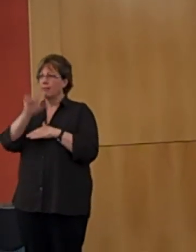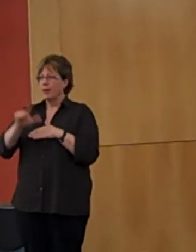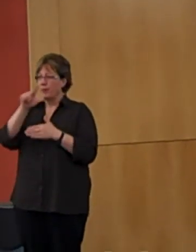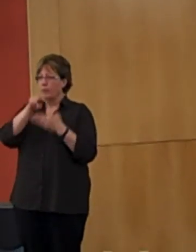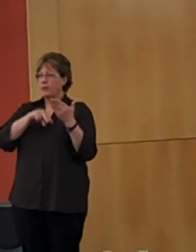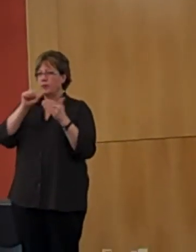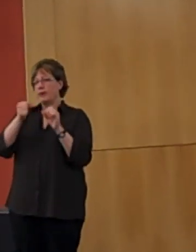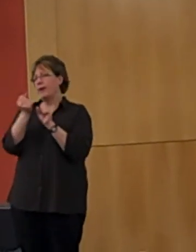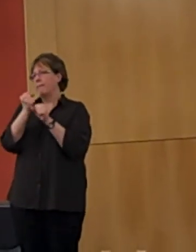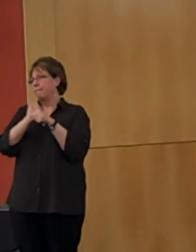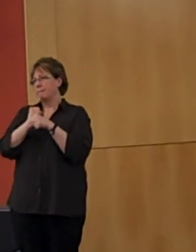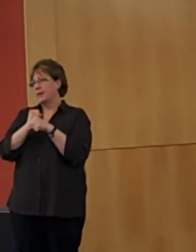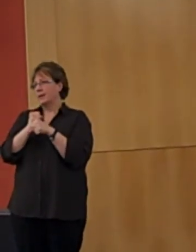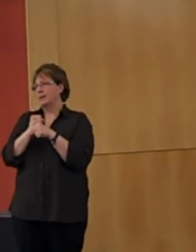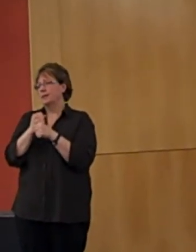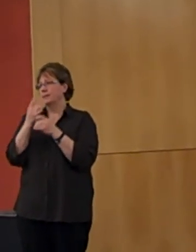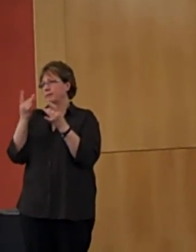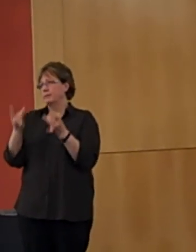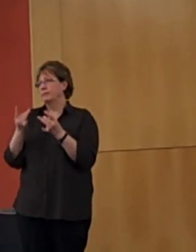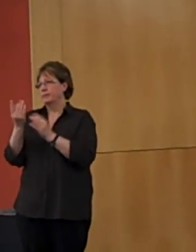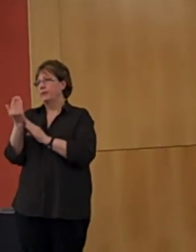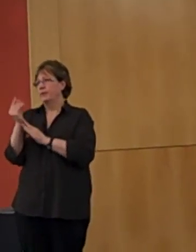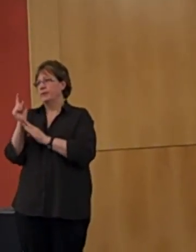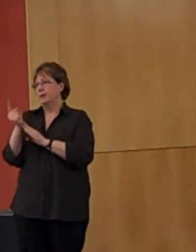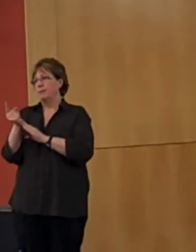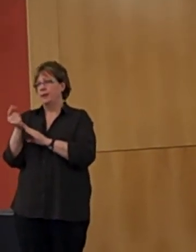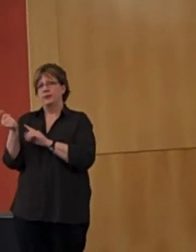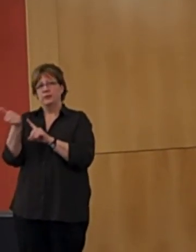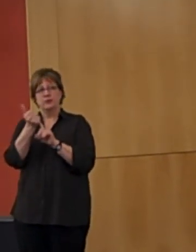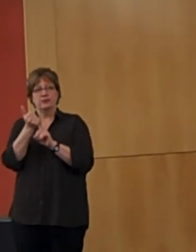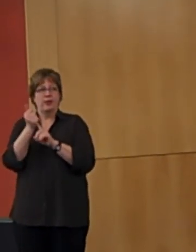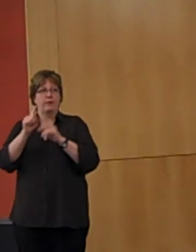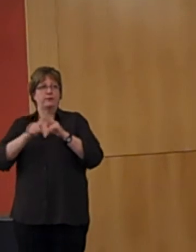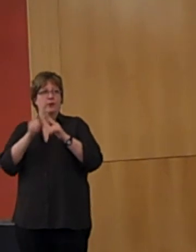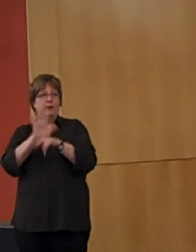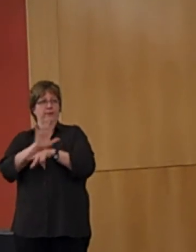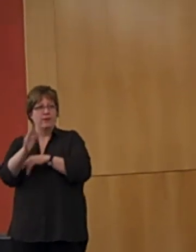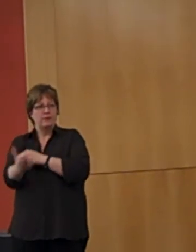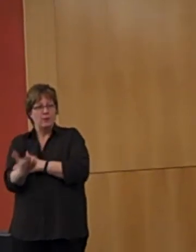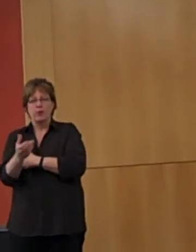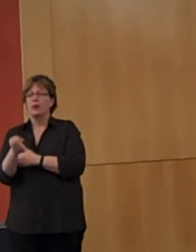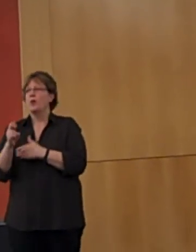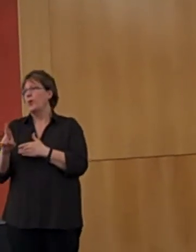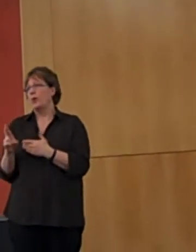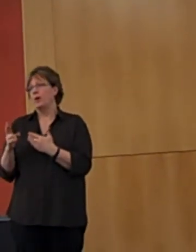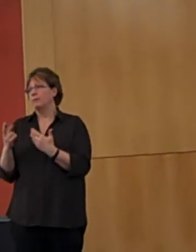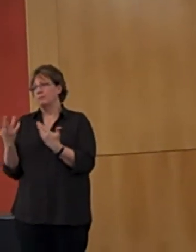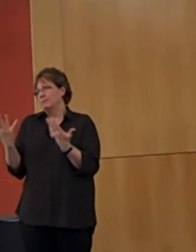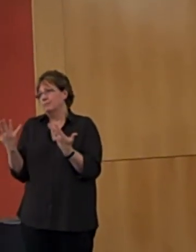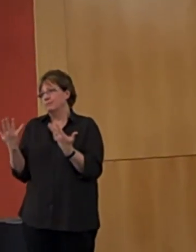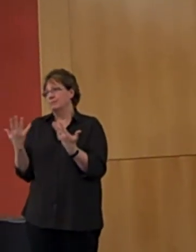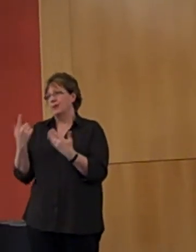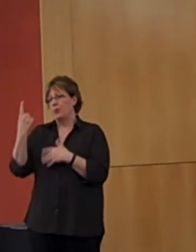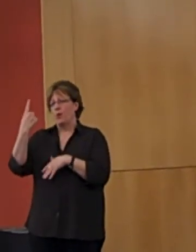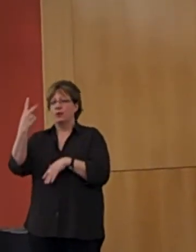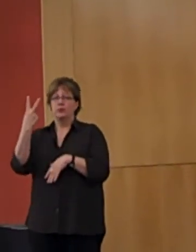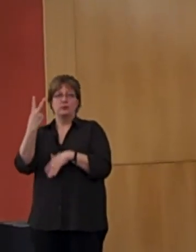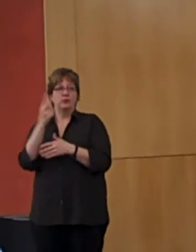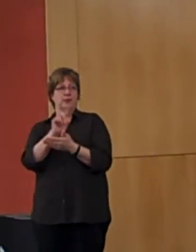15-minute practice commencing at 5 a.m. or a practice that's only carried out once or twice weekly to help